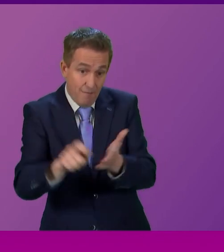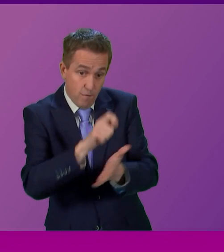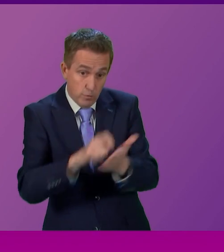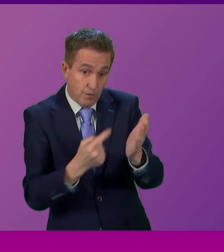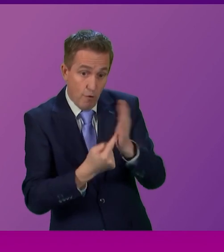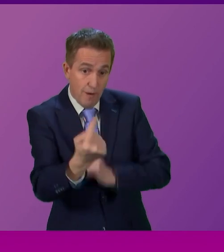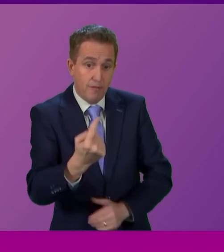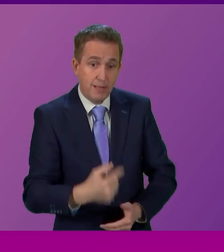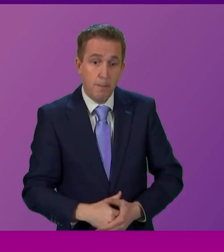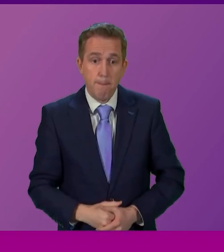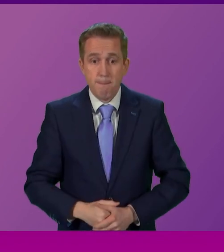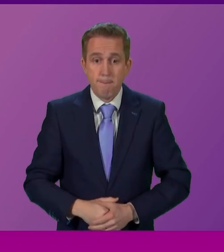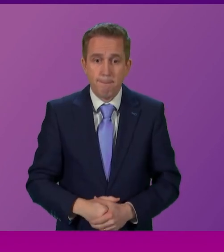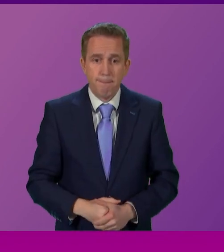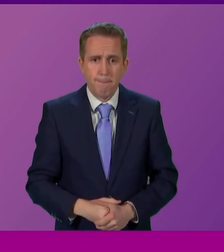Maurice Golden.